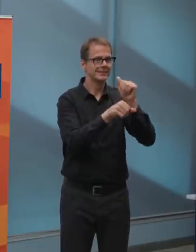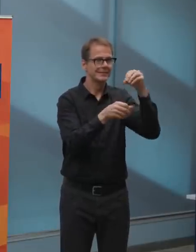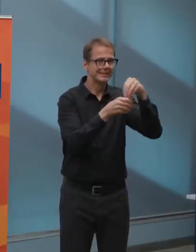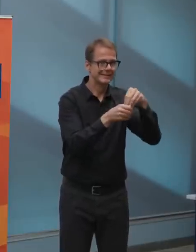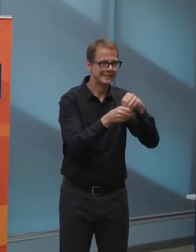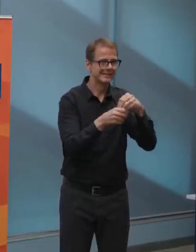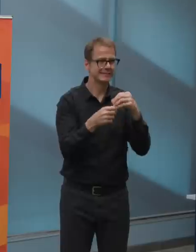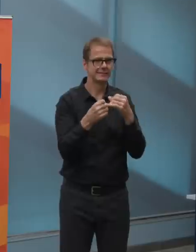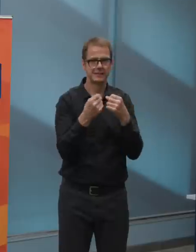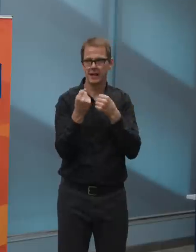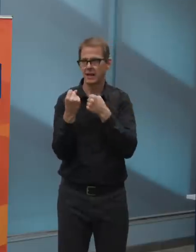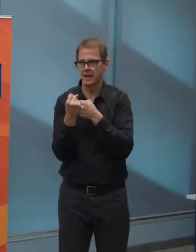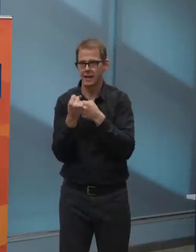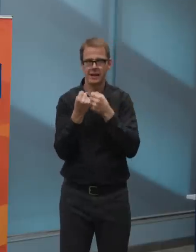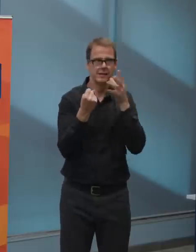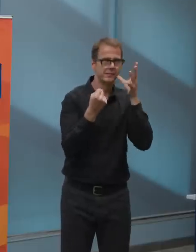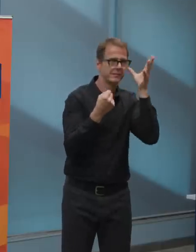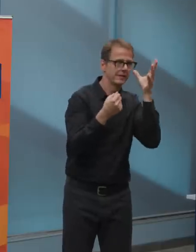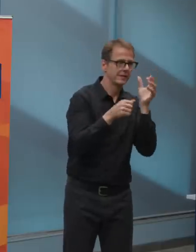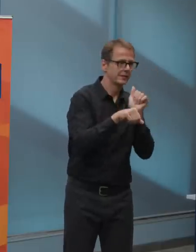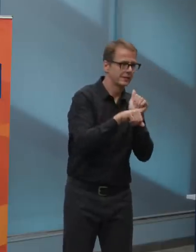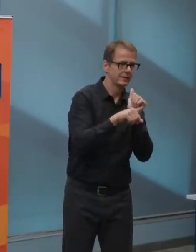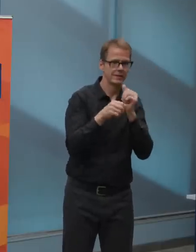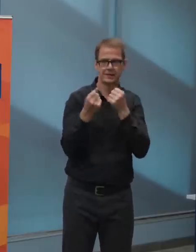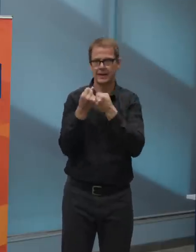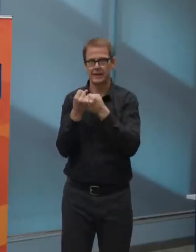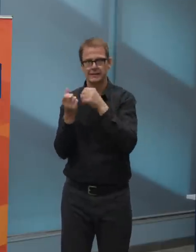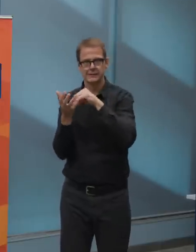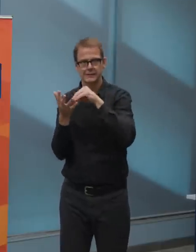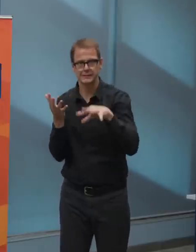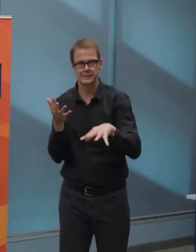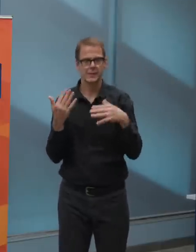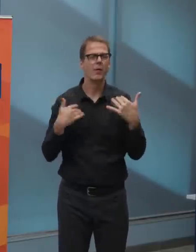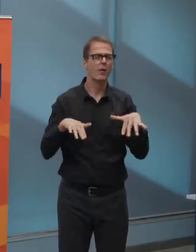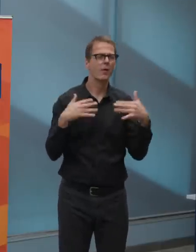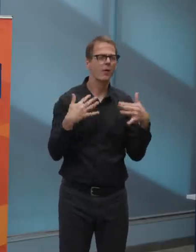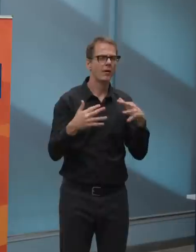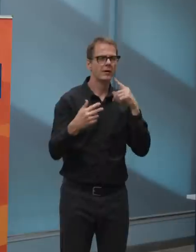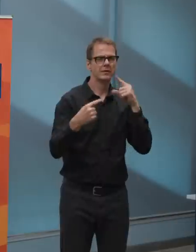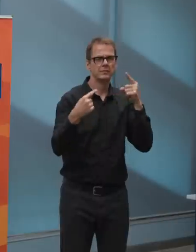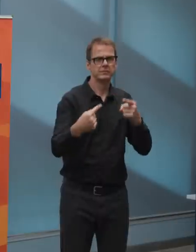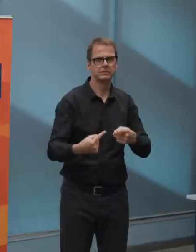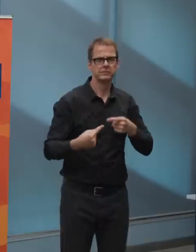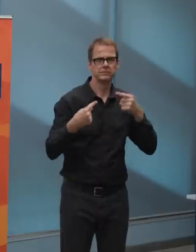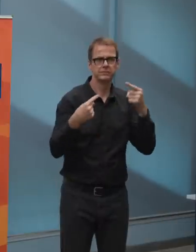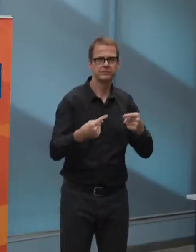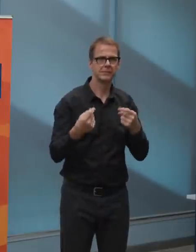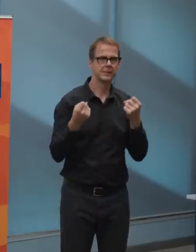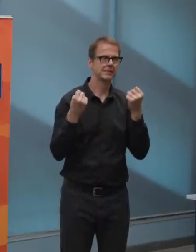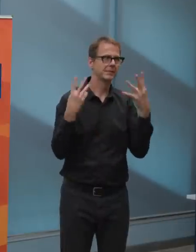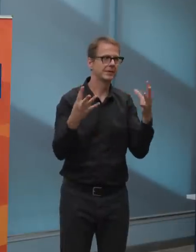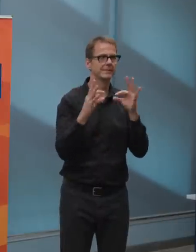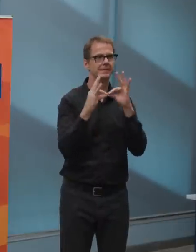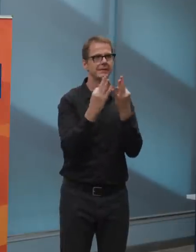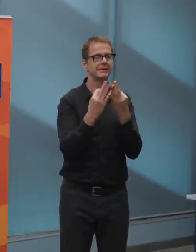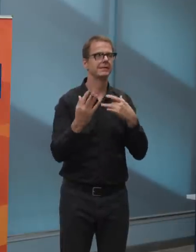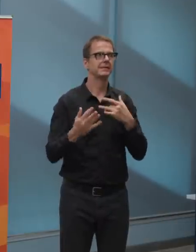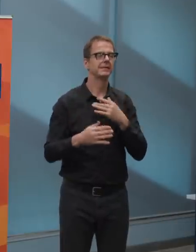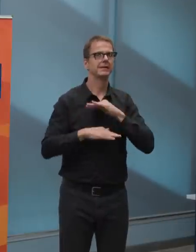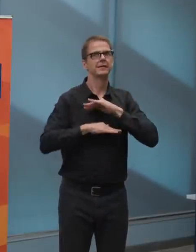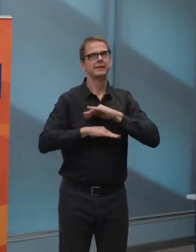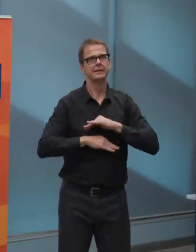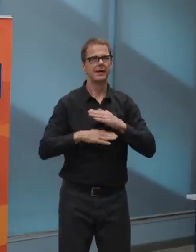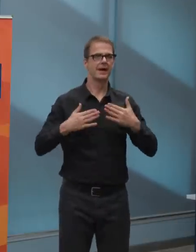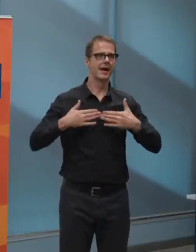encourage people to still ensure that they are following the guidelines that are in place and stay safe. And Adam will talk more on the safety measures